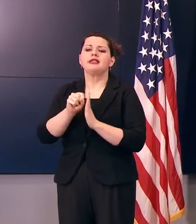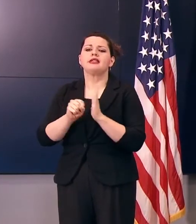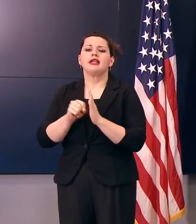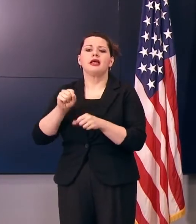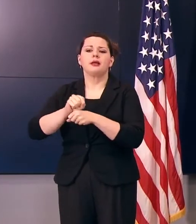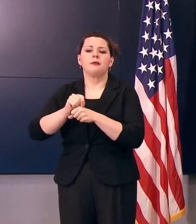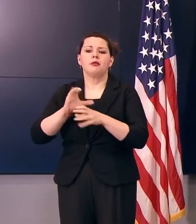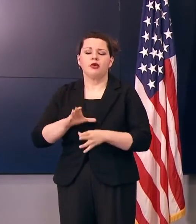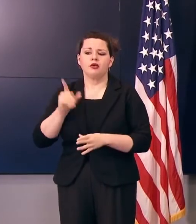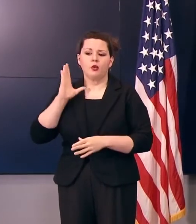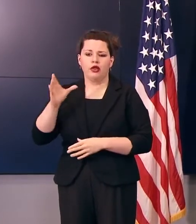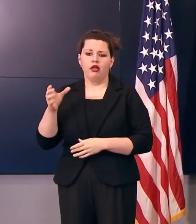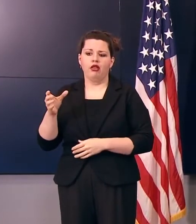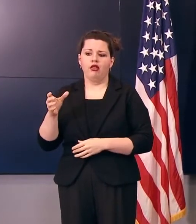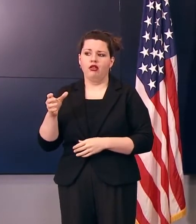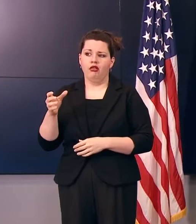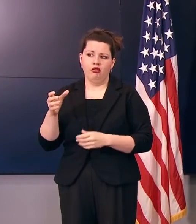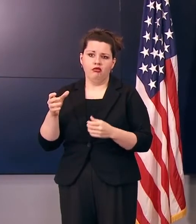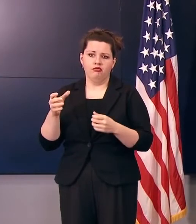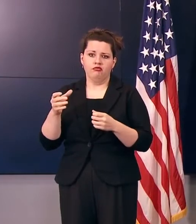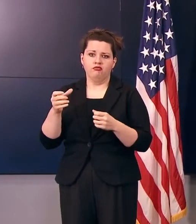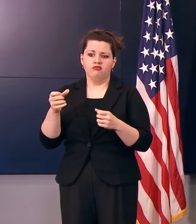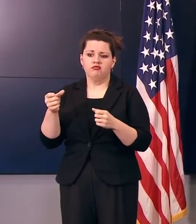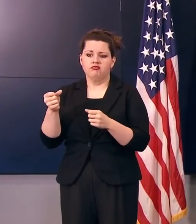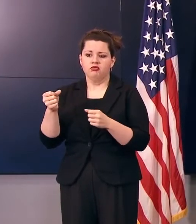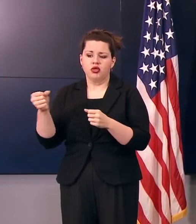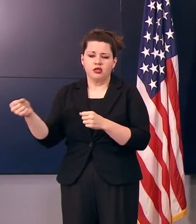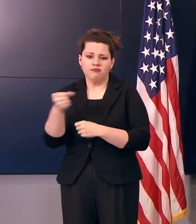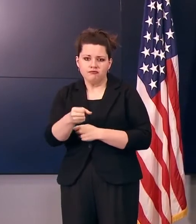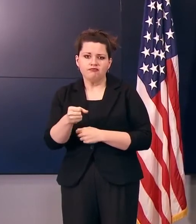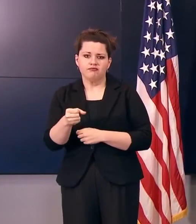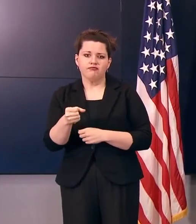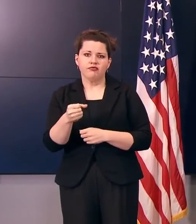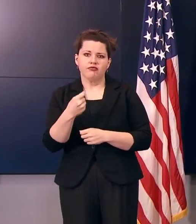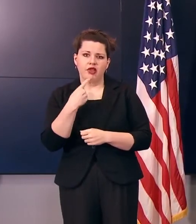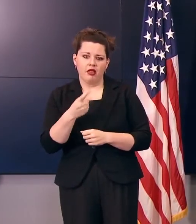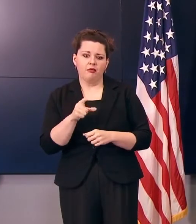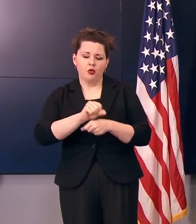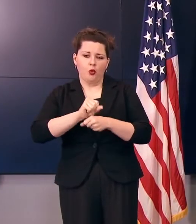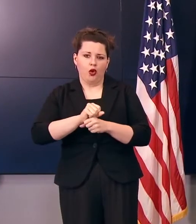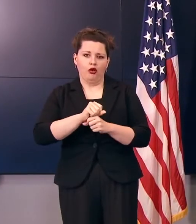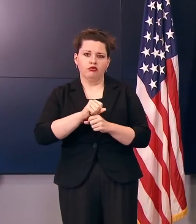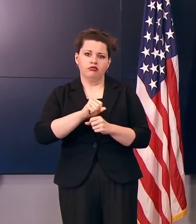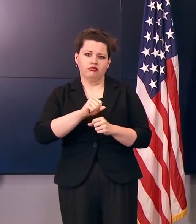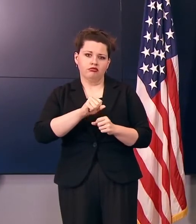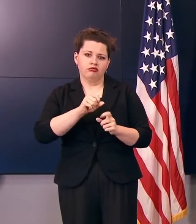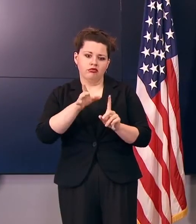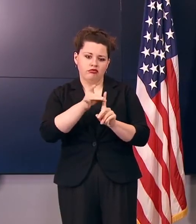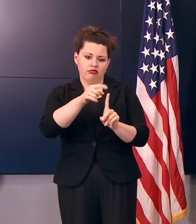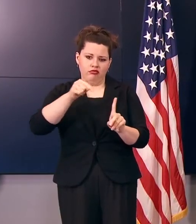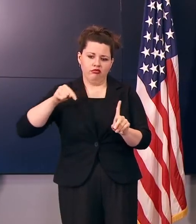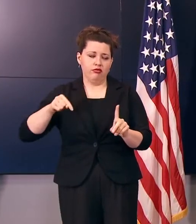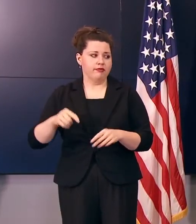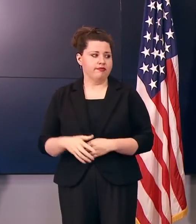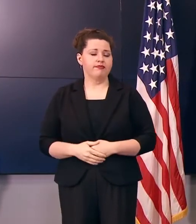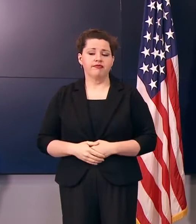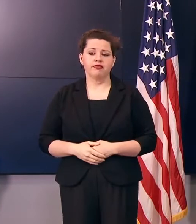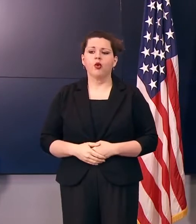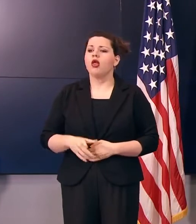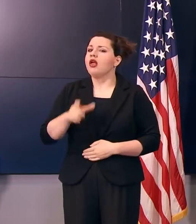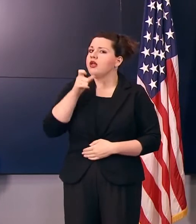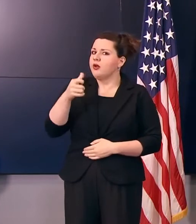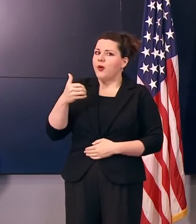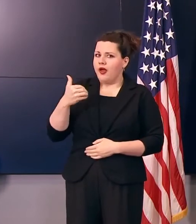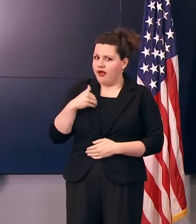will be reassigned to do contact tracing? So don't know if I have a number to give you right now, but a significant number